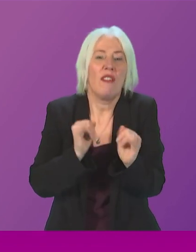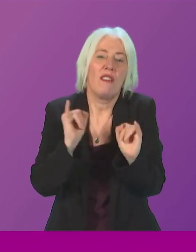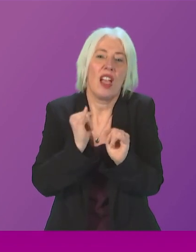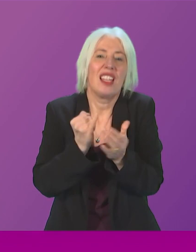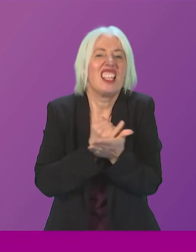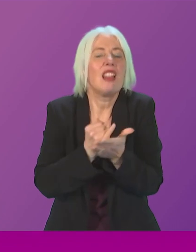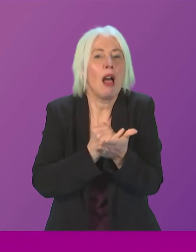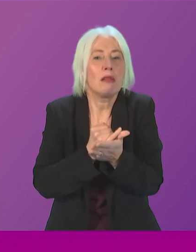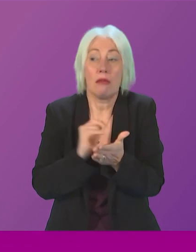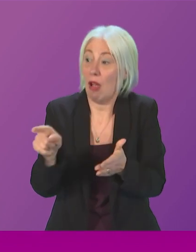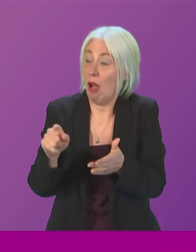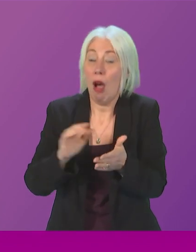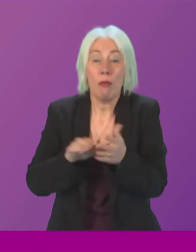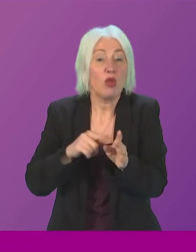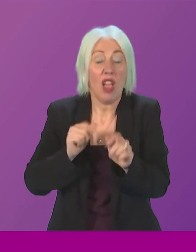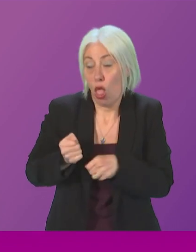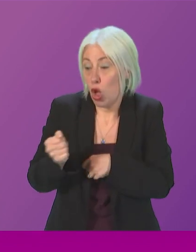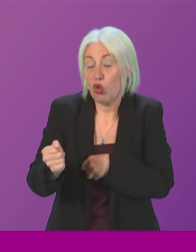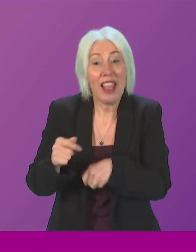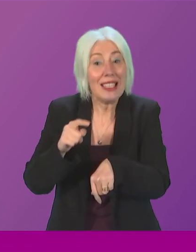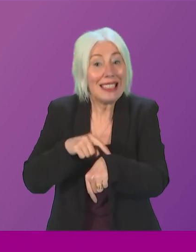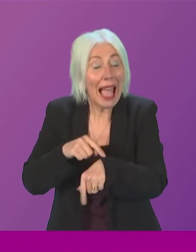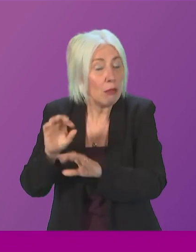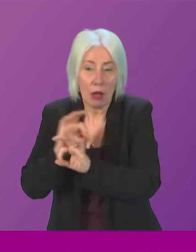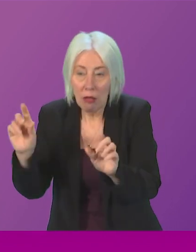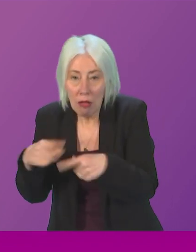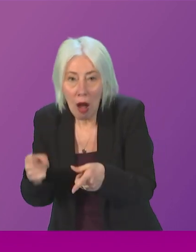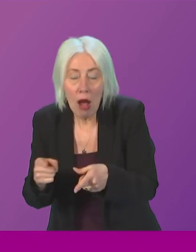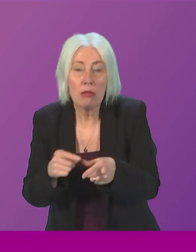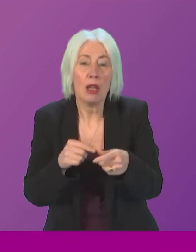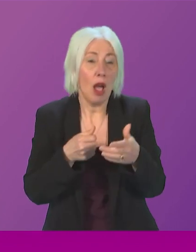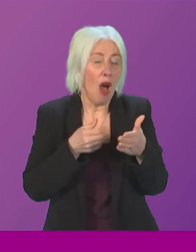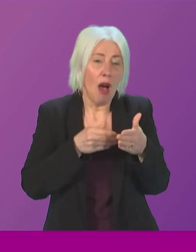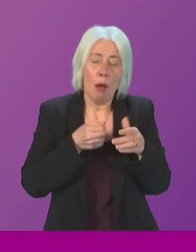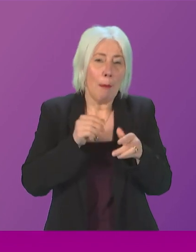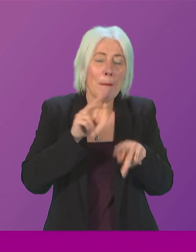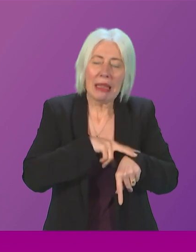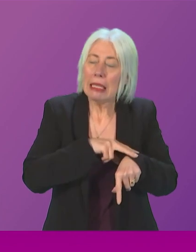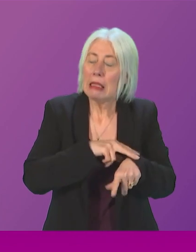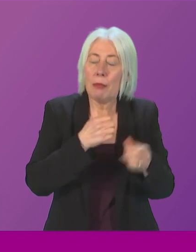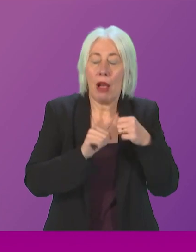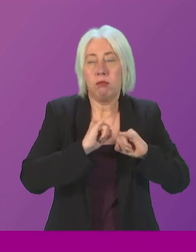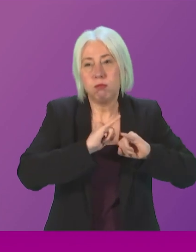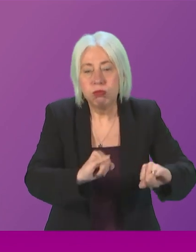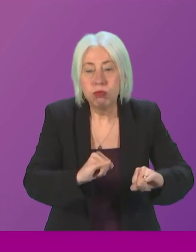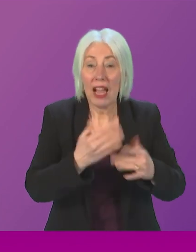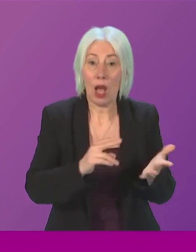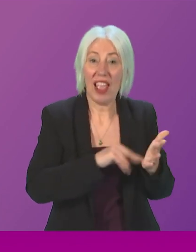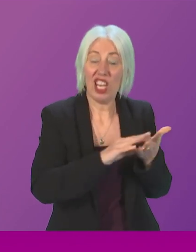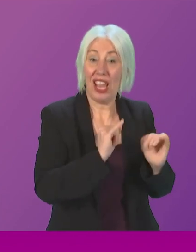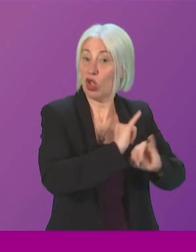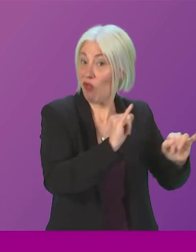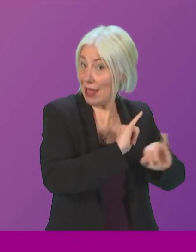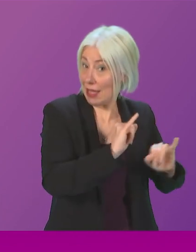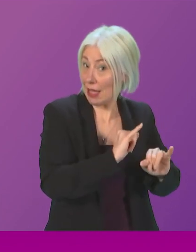The man who couldn't get the trains to run on time, forced police officers to breaking point, and left our NHS in crisis, is now doing his